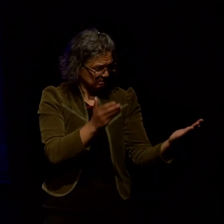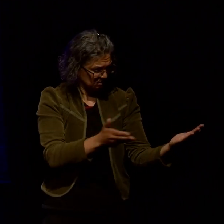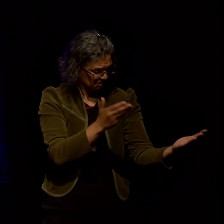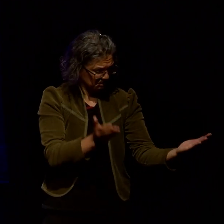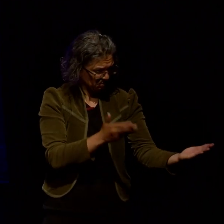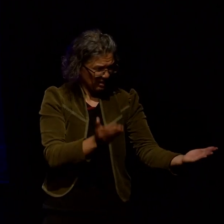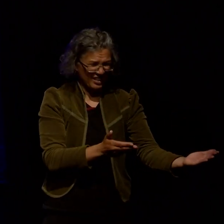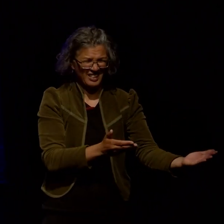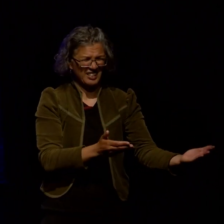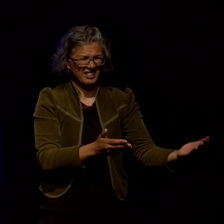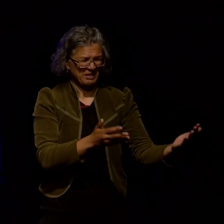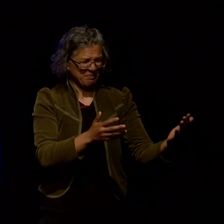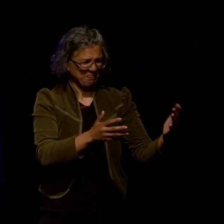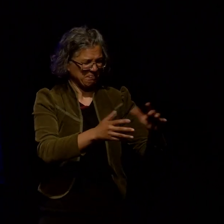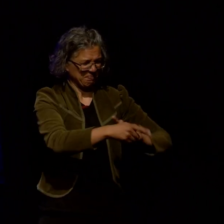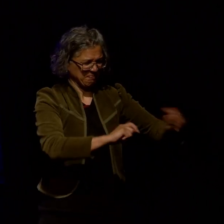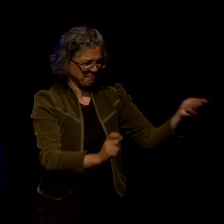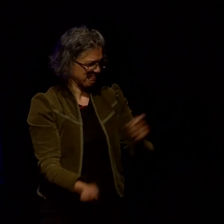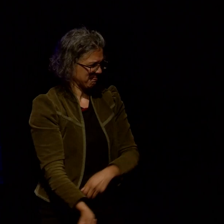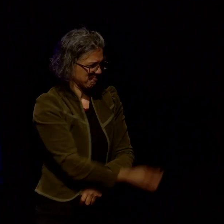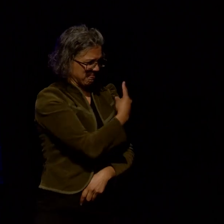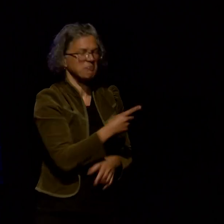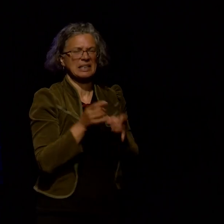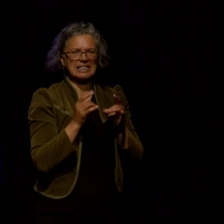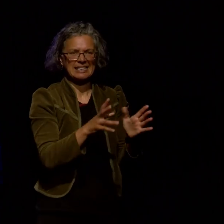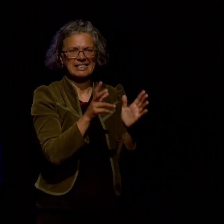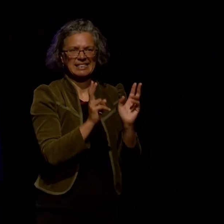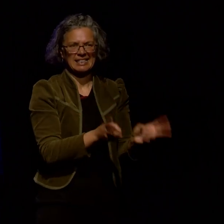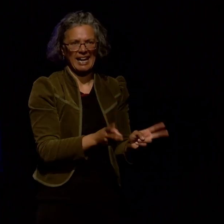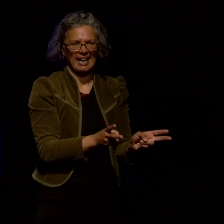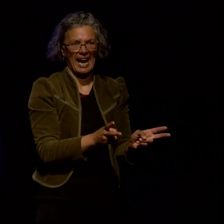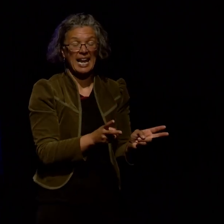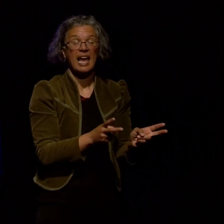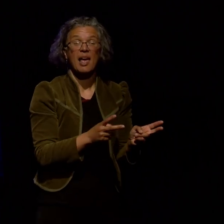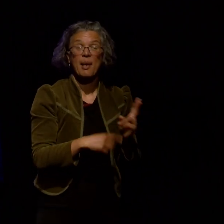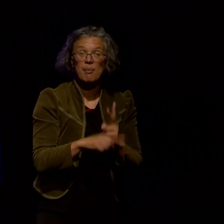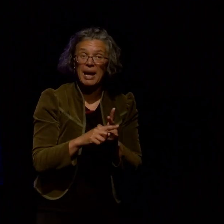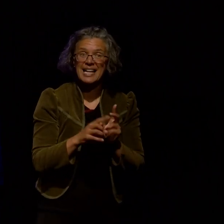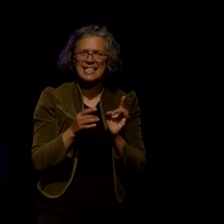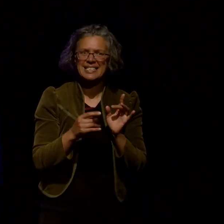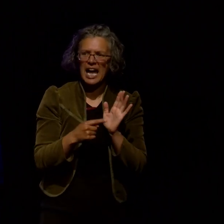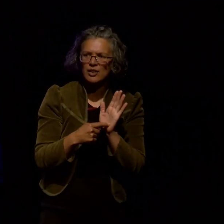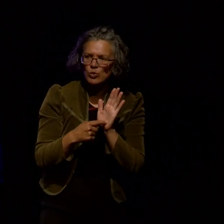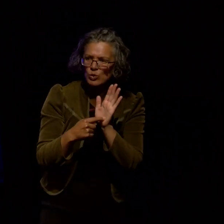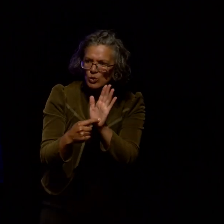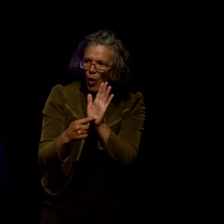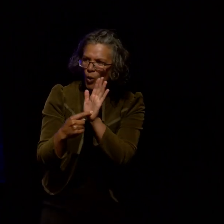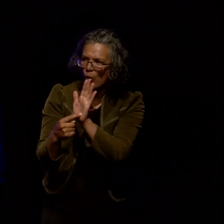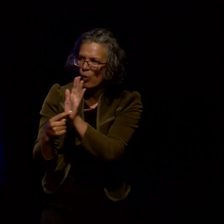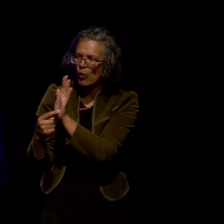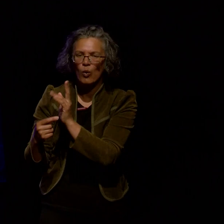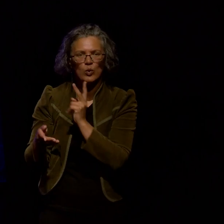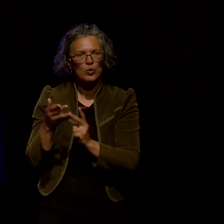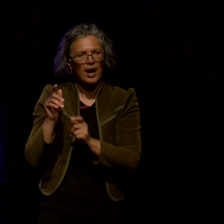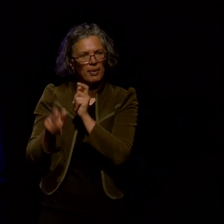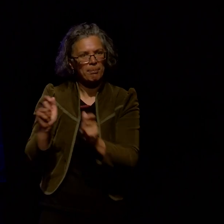and the third thing though and this is the most important was that I started showing the work to people again and I started testing